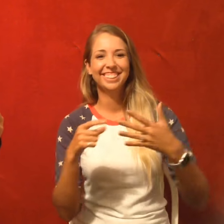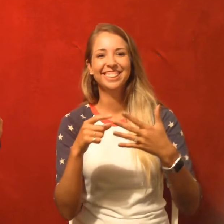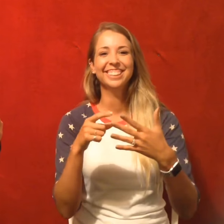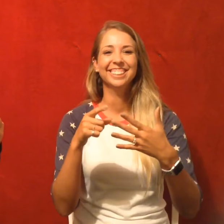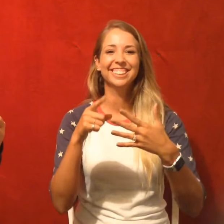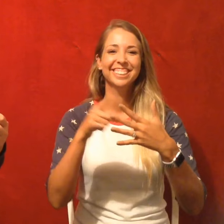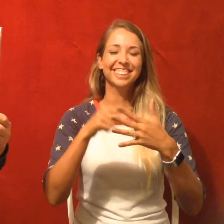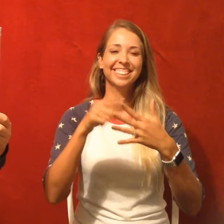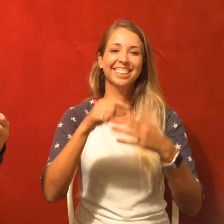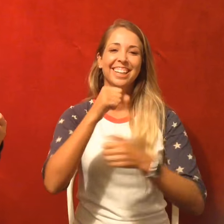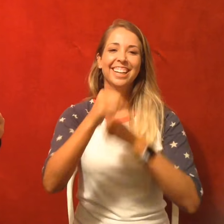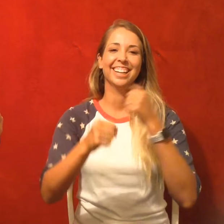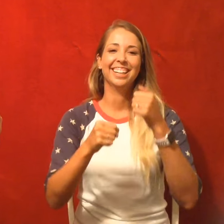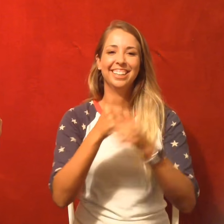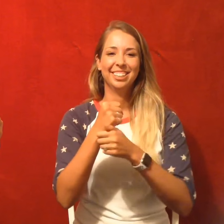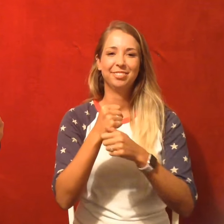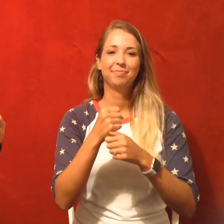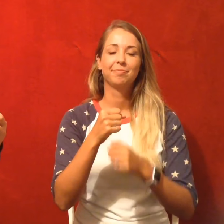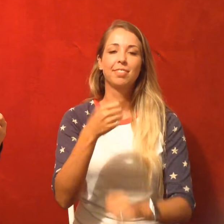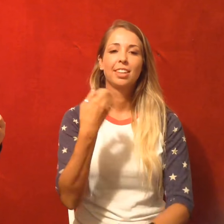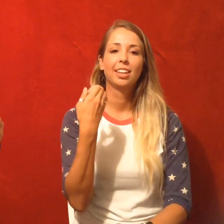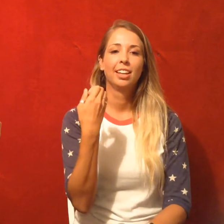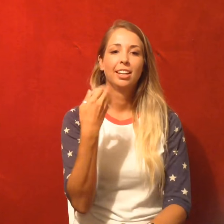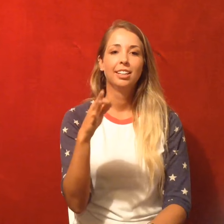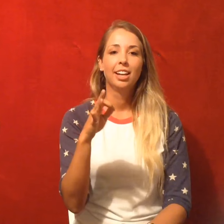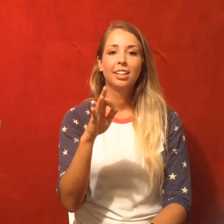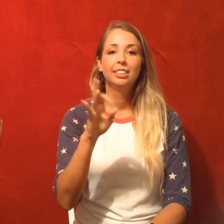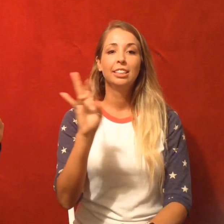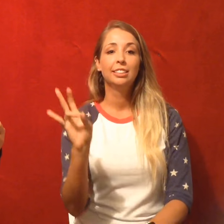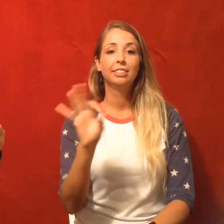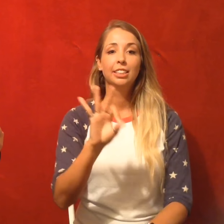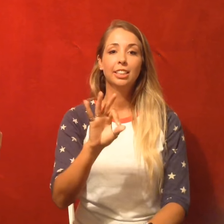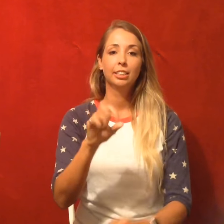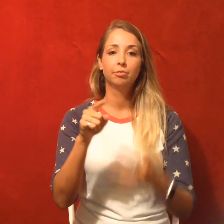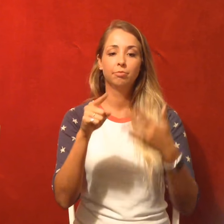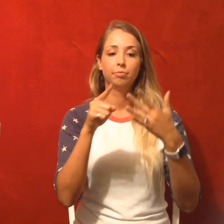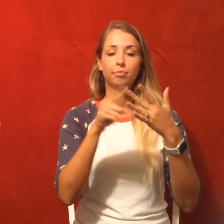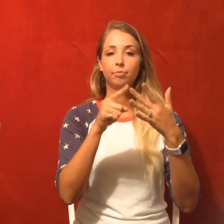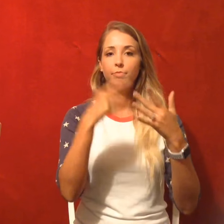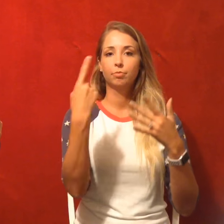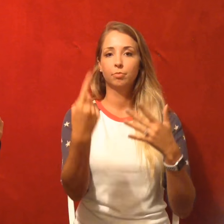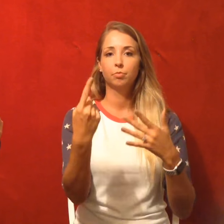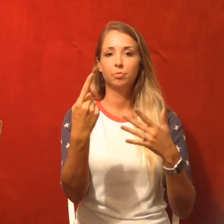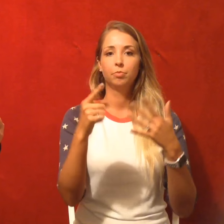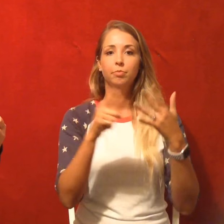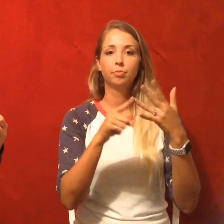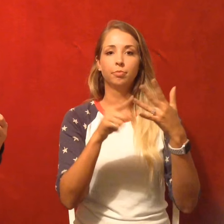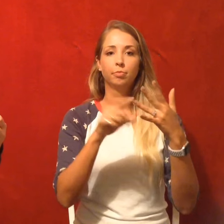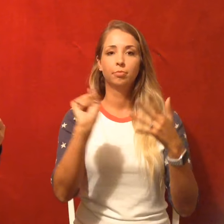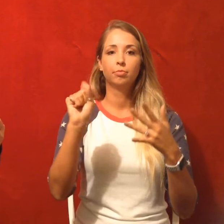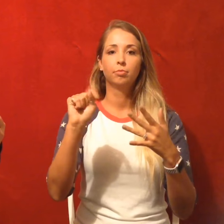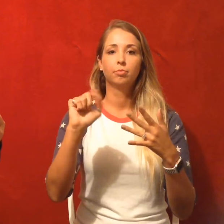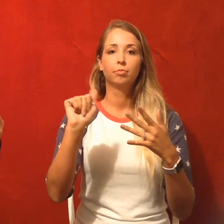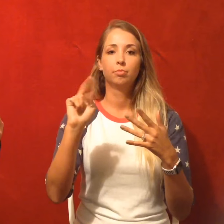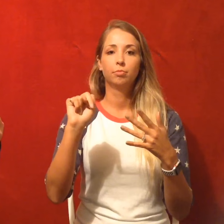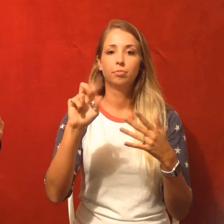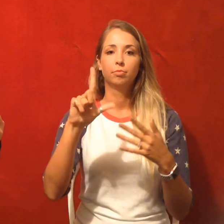This is She-Hulk number one. Came out in 1979. The story is by Stan Lee. Stan the Man Lee.